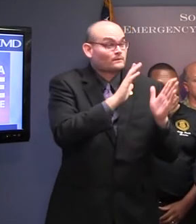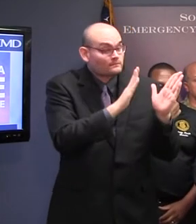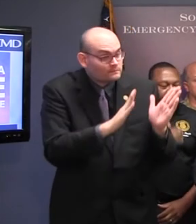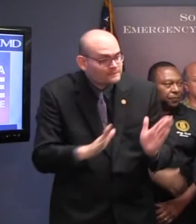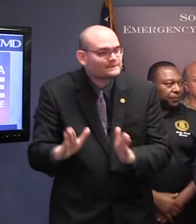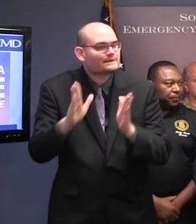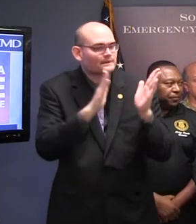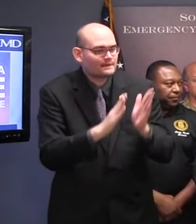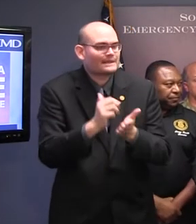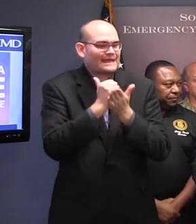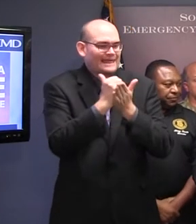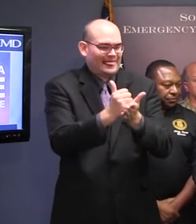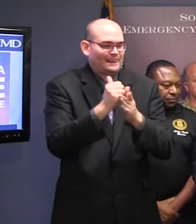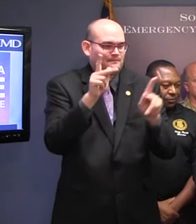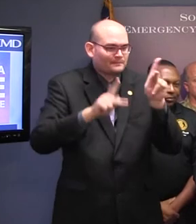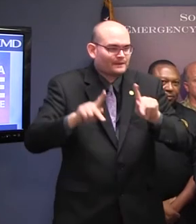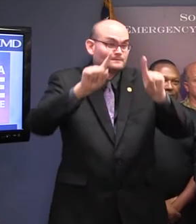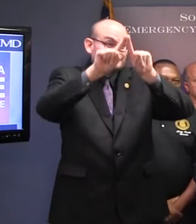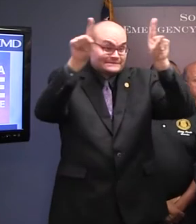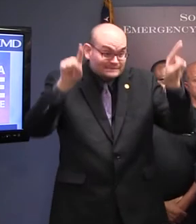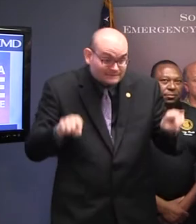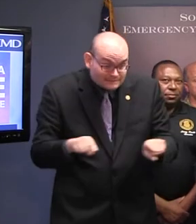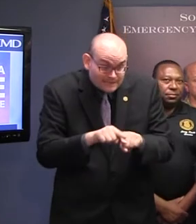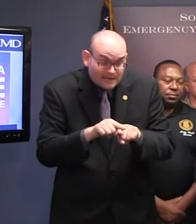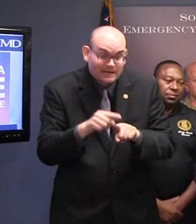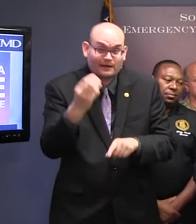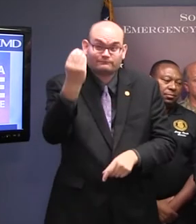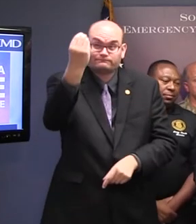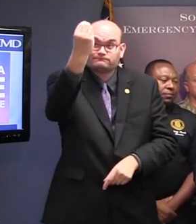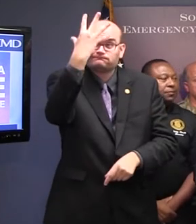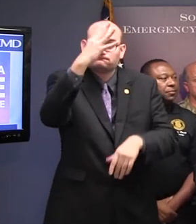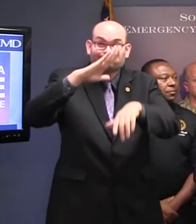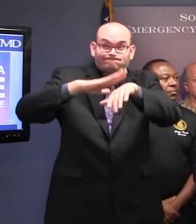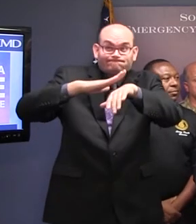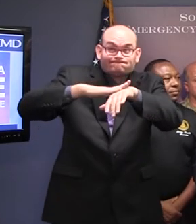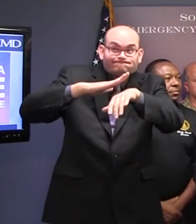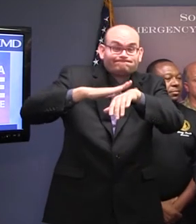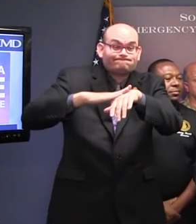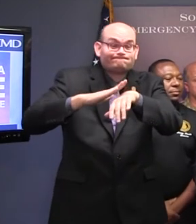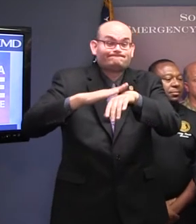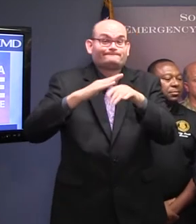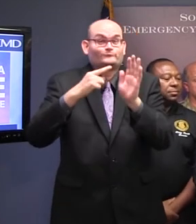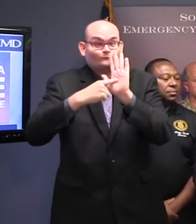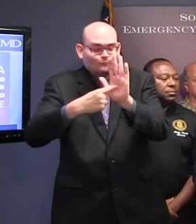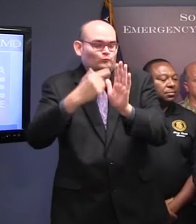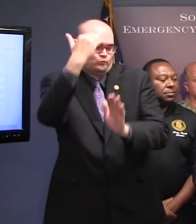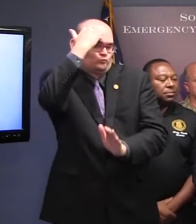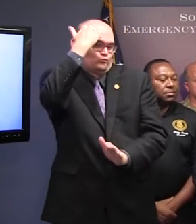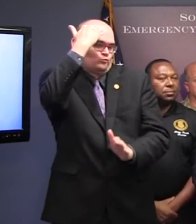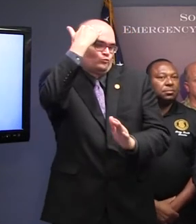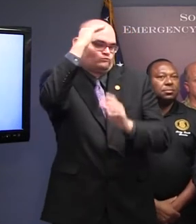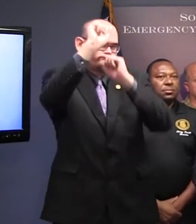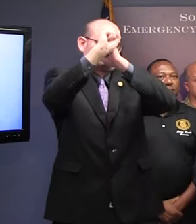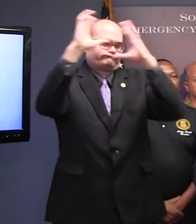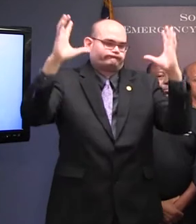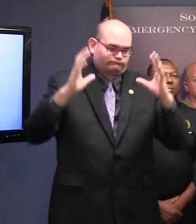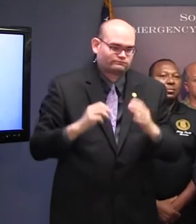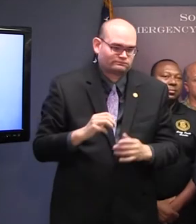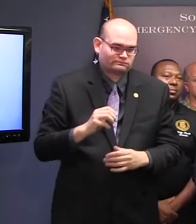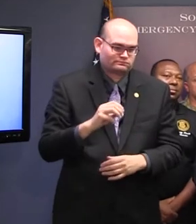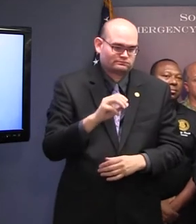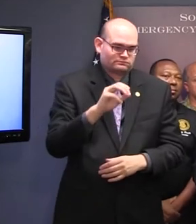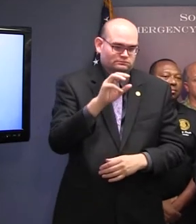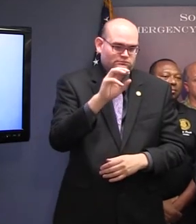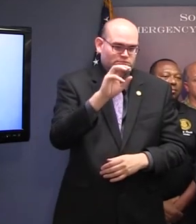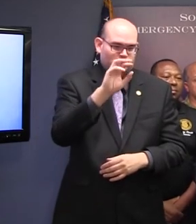signage, folks directing traffic, signal adjustments, looking at message boards. We've